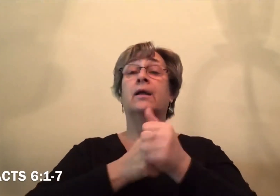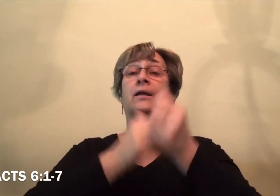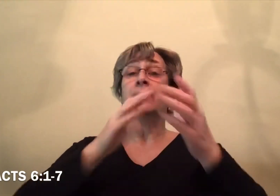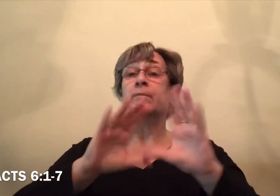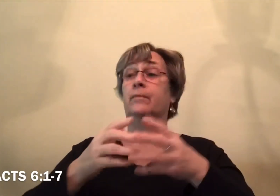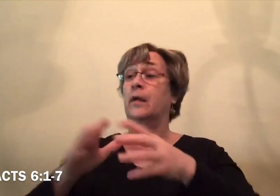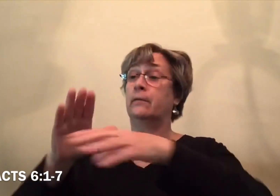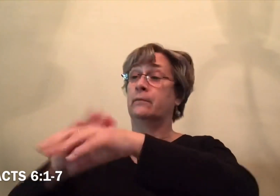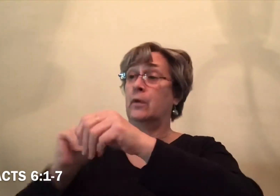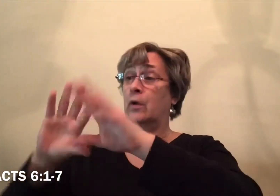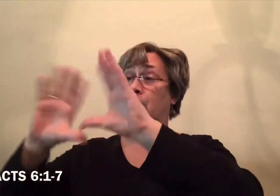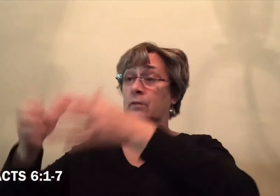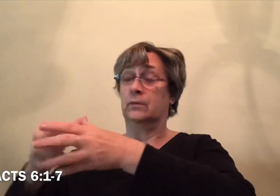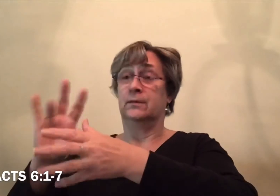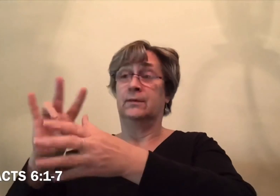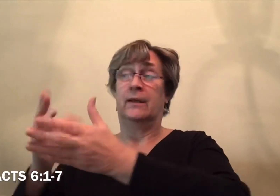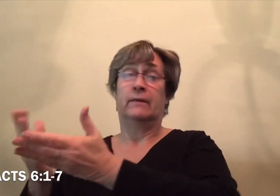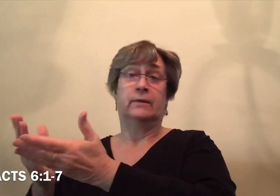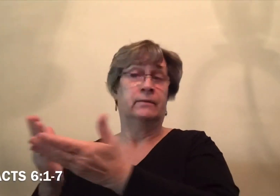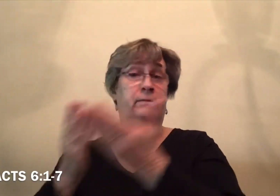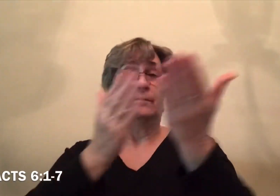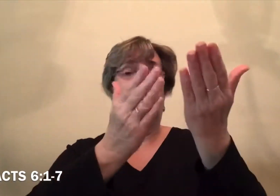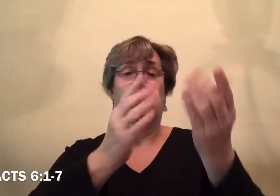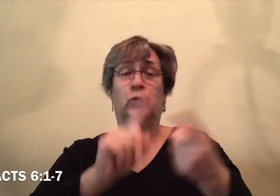They presented these men to the Apostles